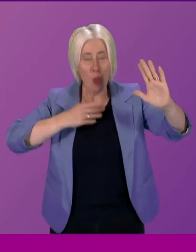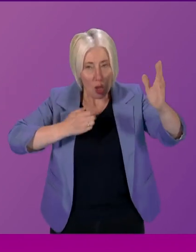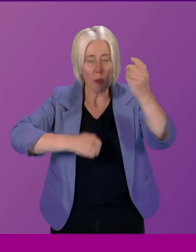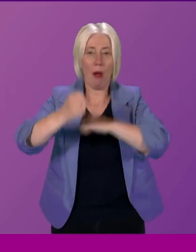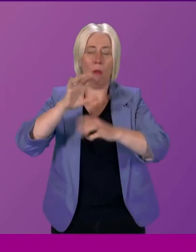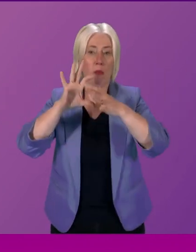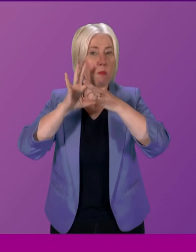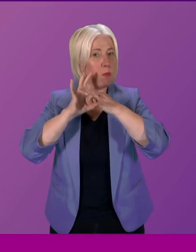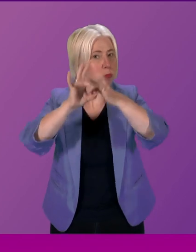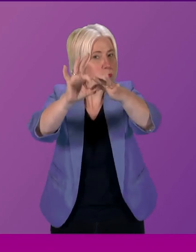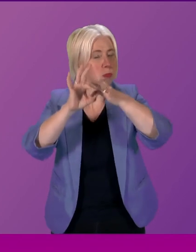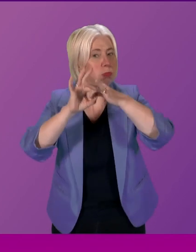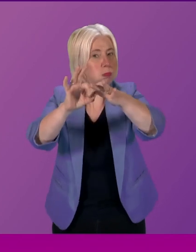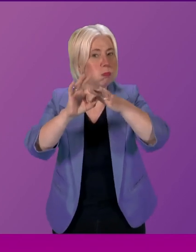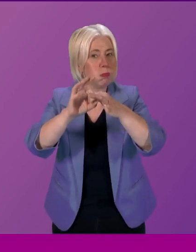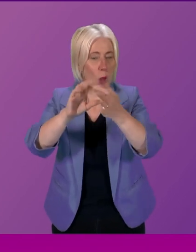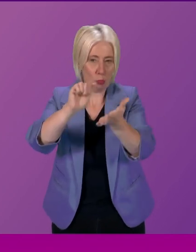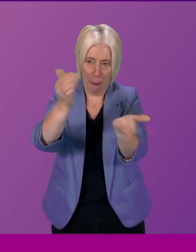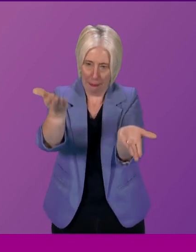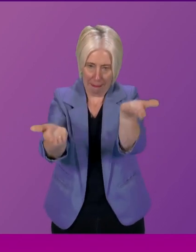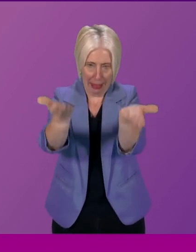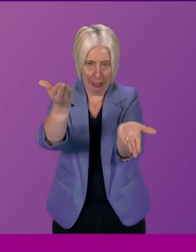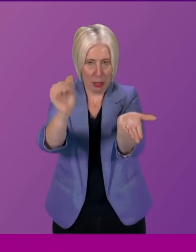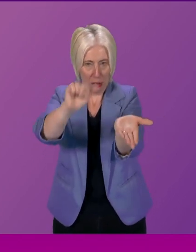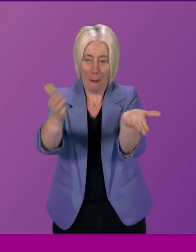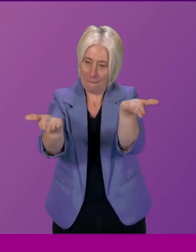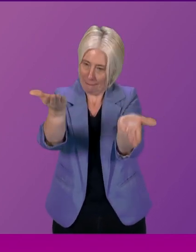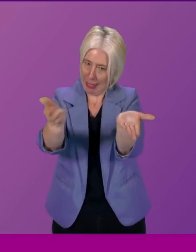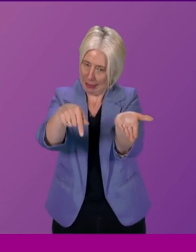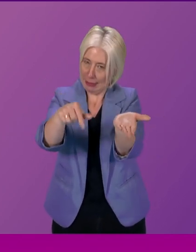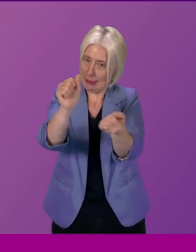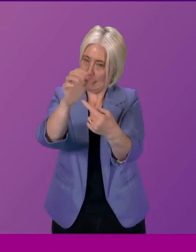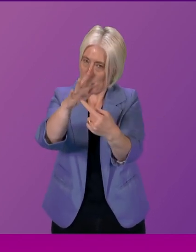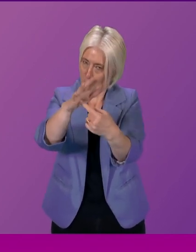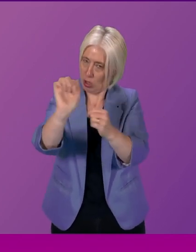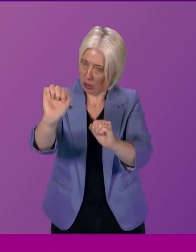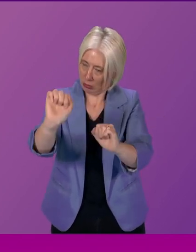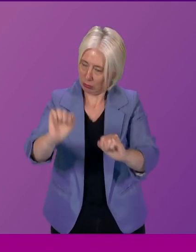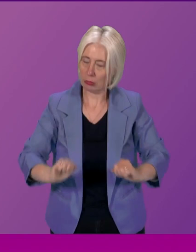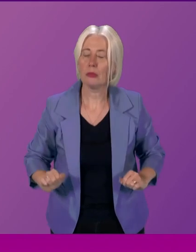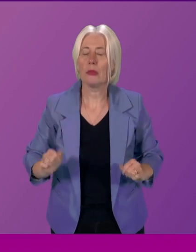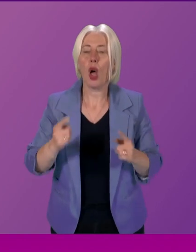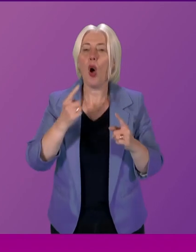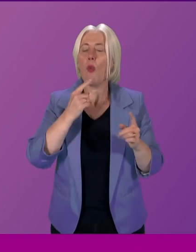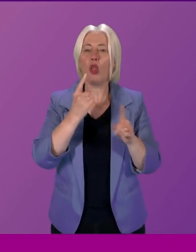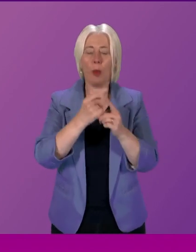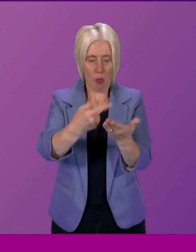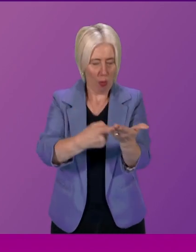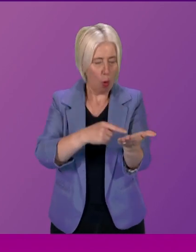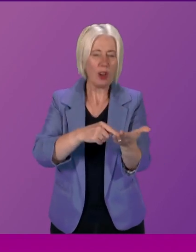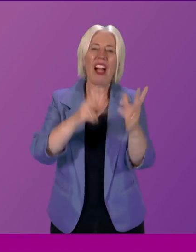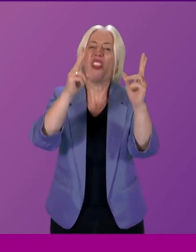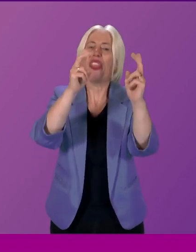that it wants to get the right balance because the balance is important Maurice Golden spoke about the themes of the report